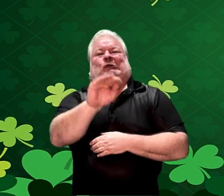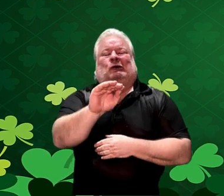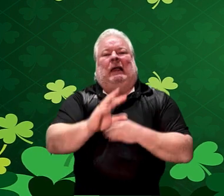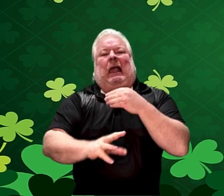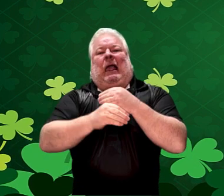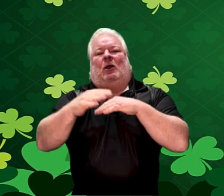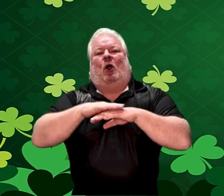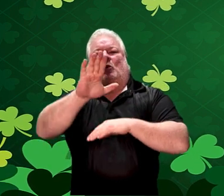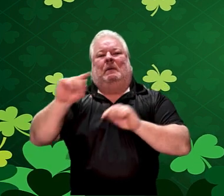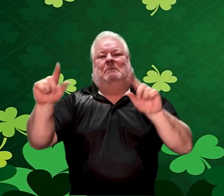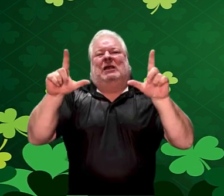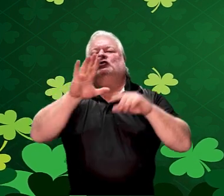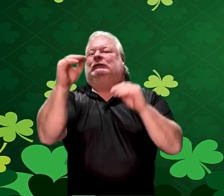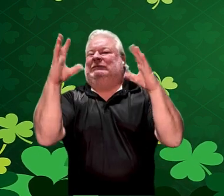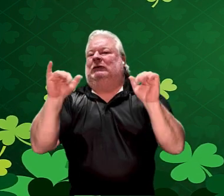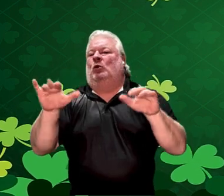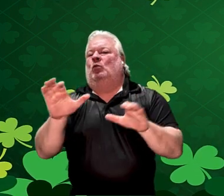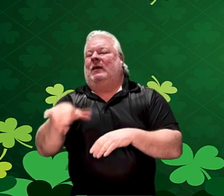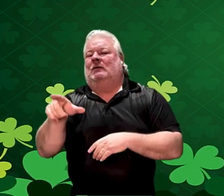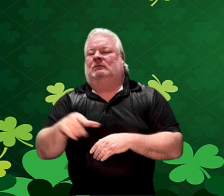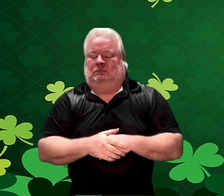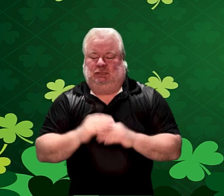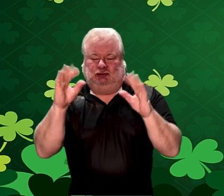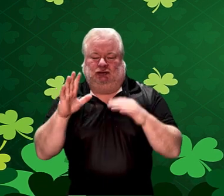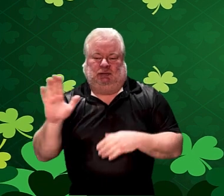need to have it added on by your teacher.